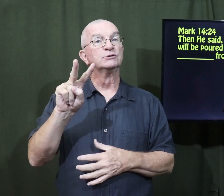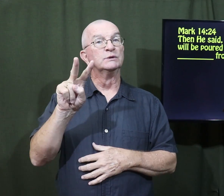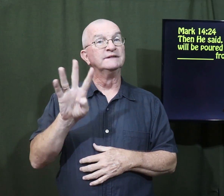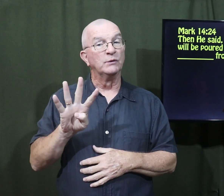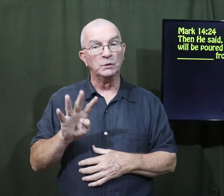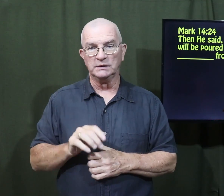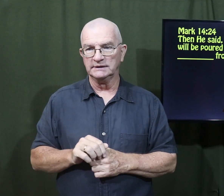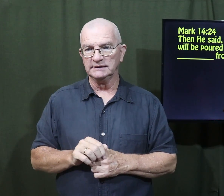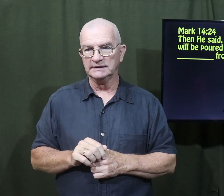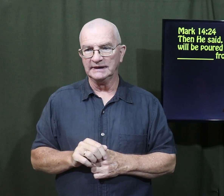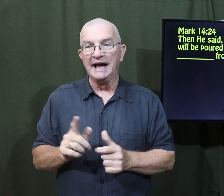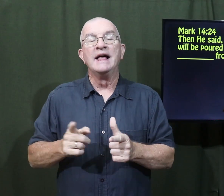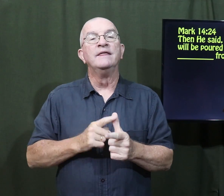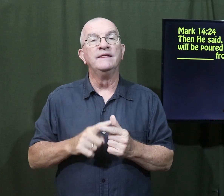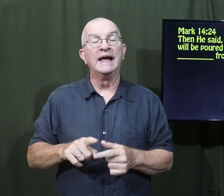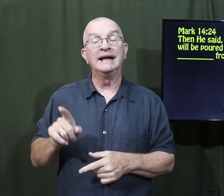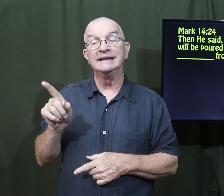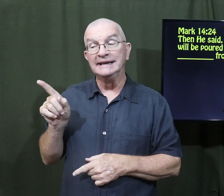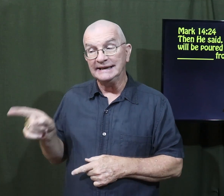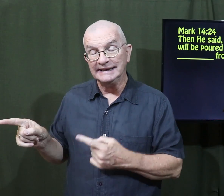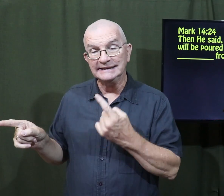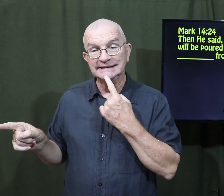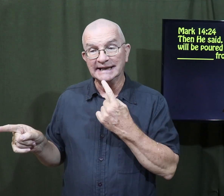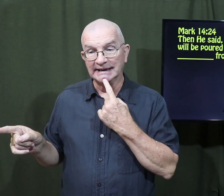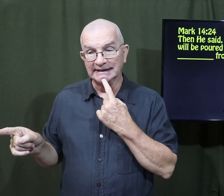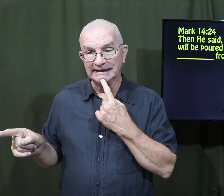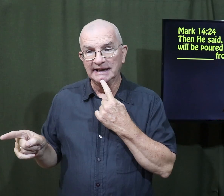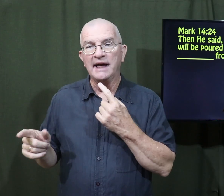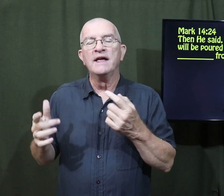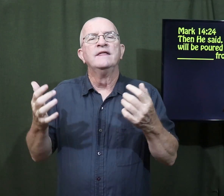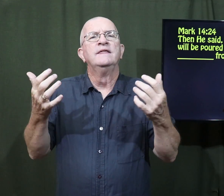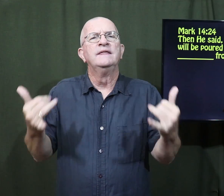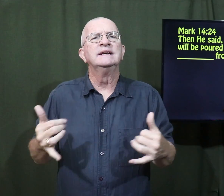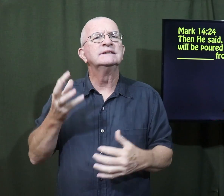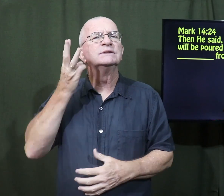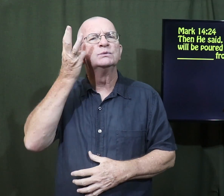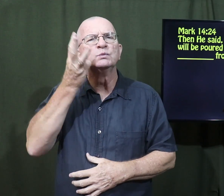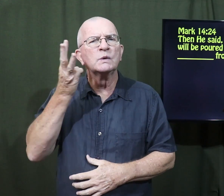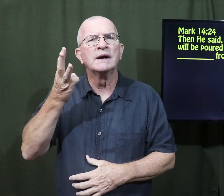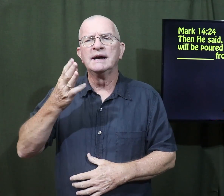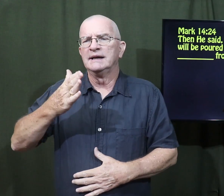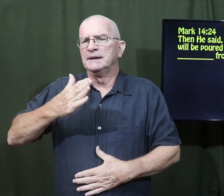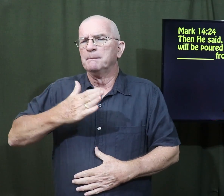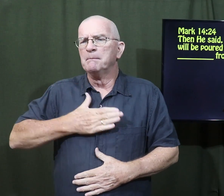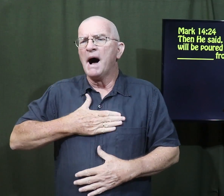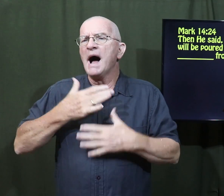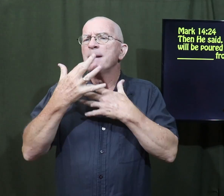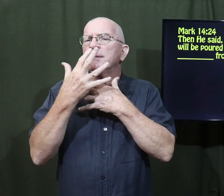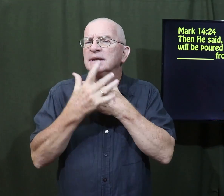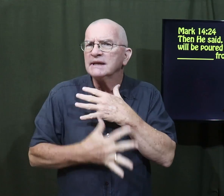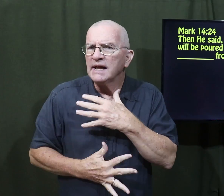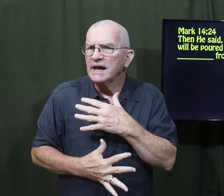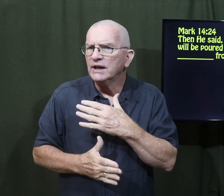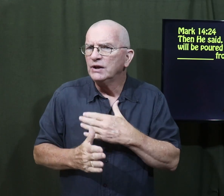Verse 24 Then He said, This wine is my blood,